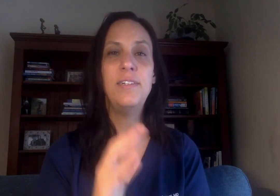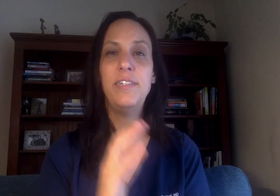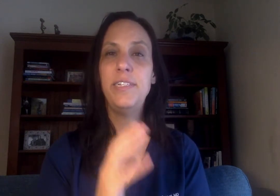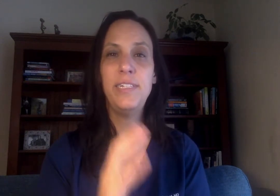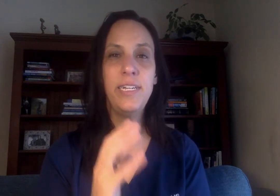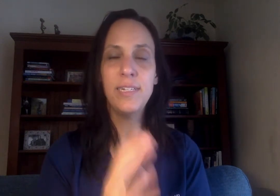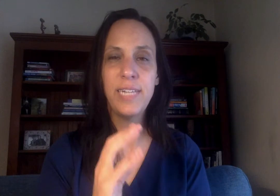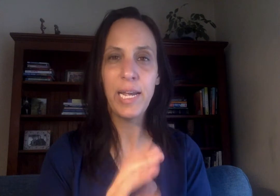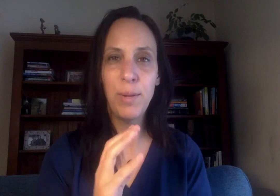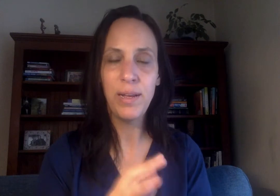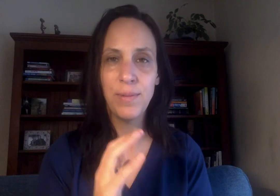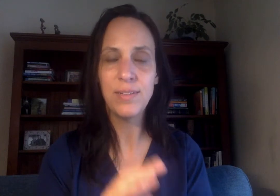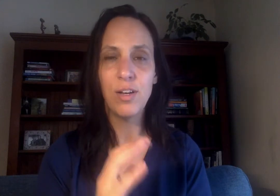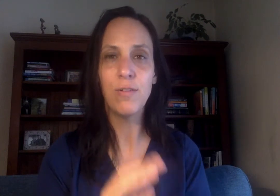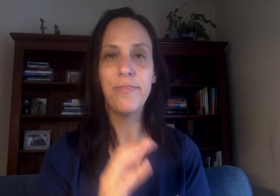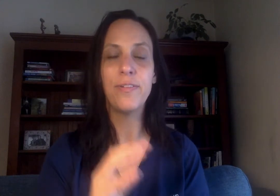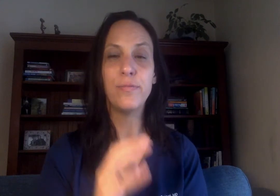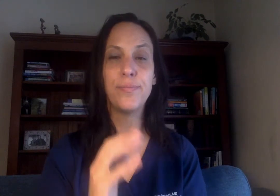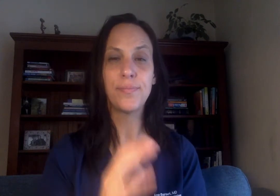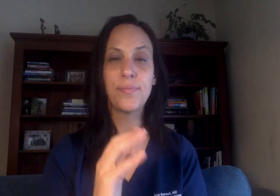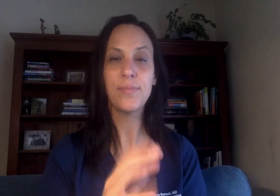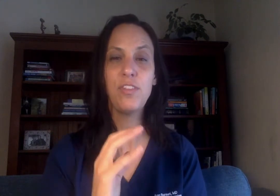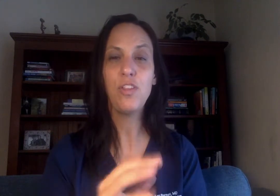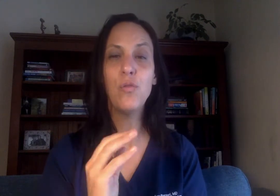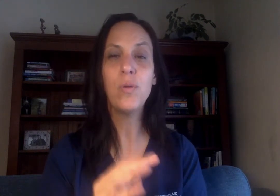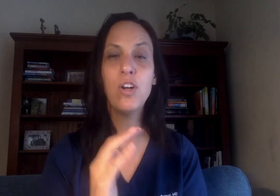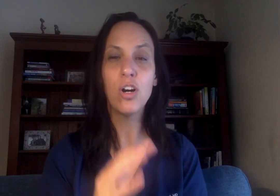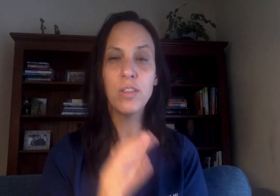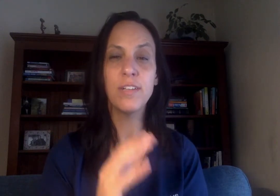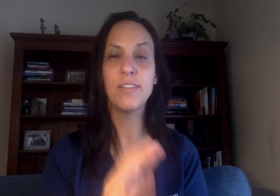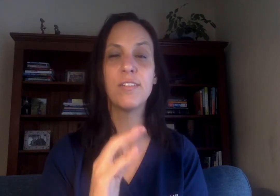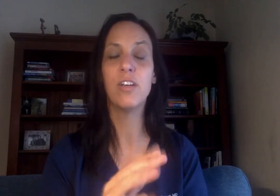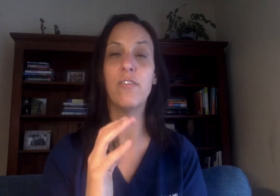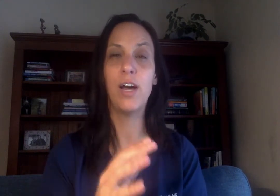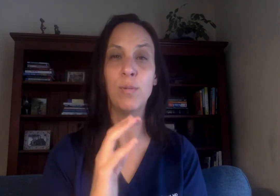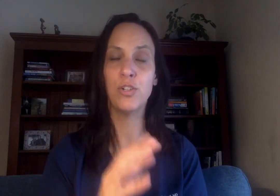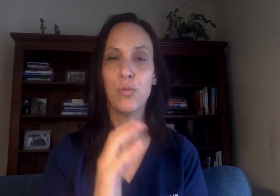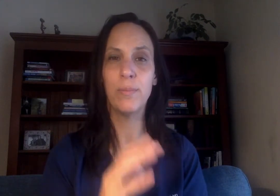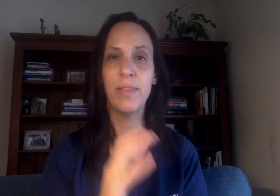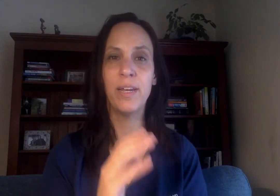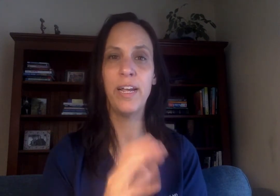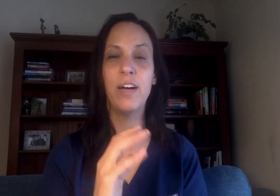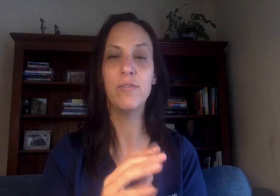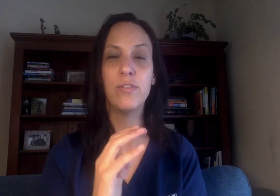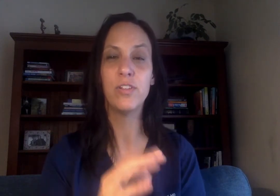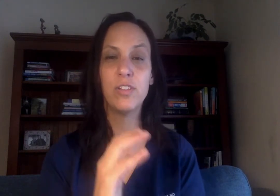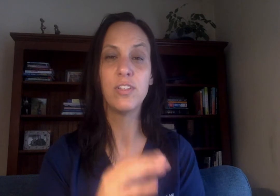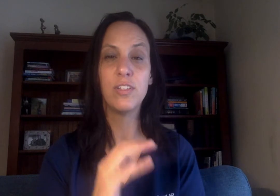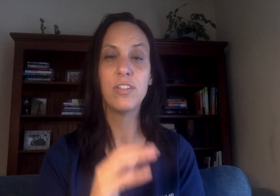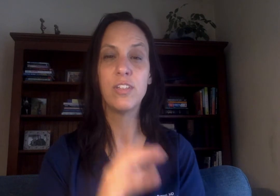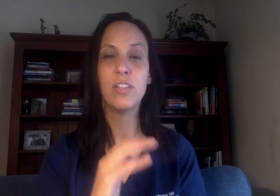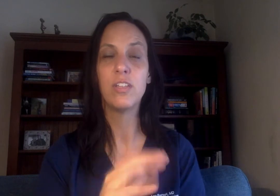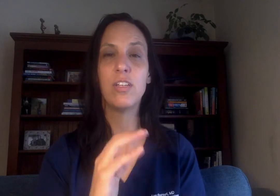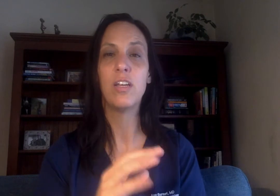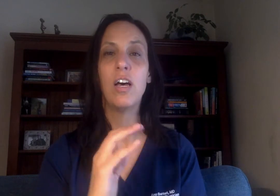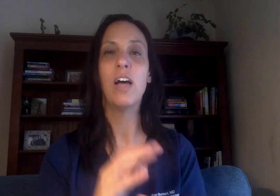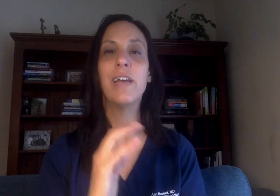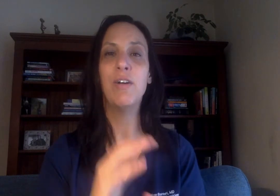and decontaminate myself regardless of how much equipment that I have. allowing